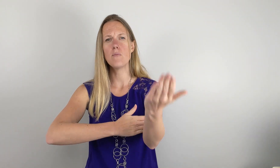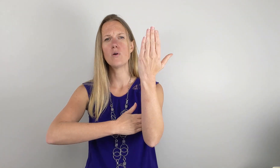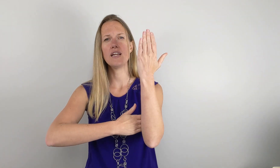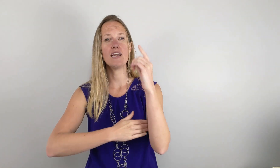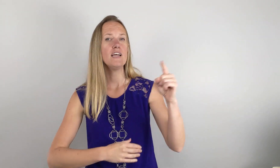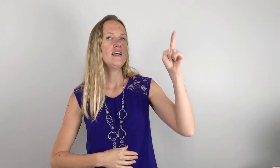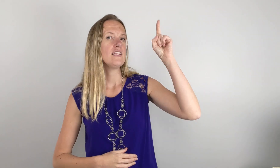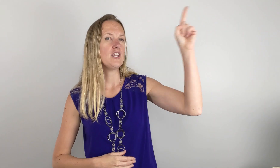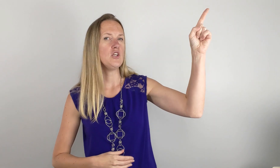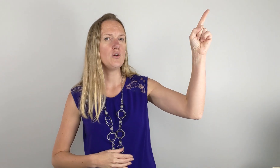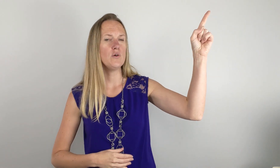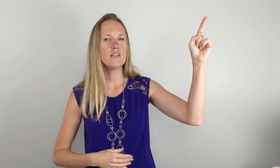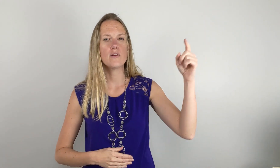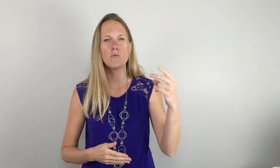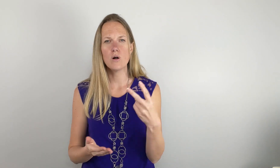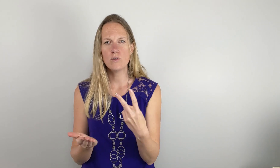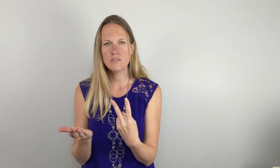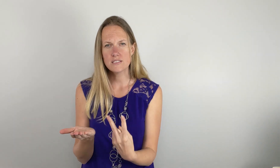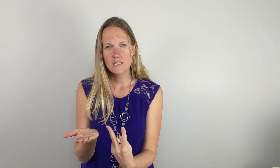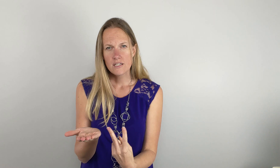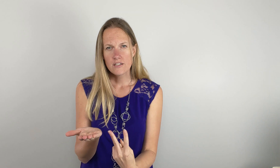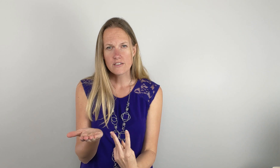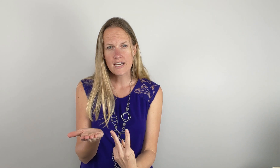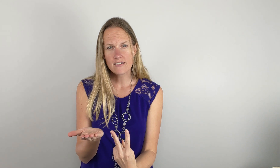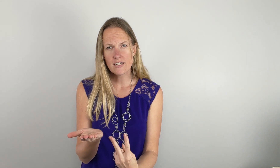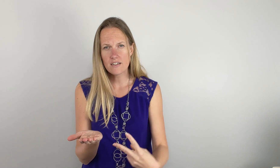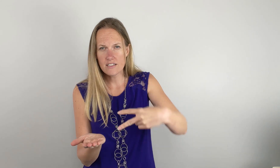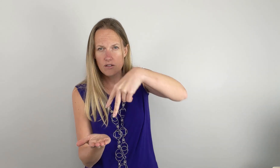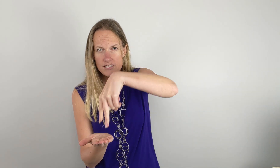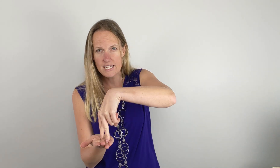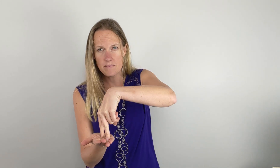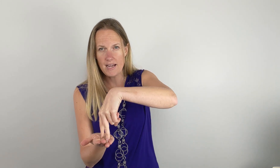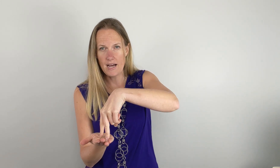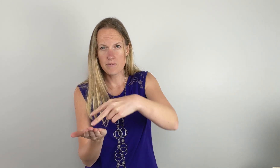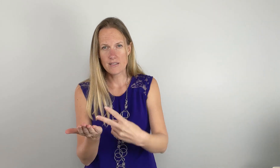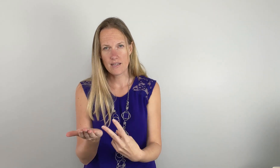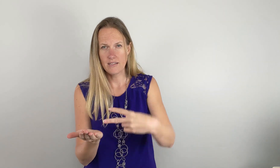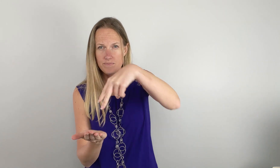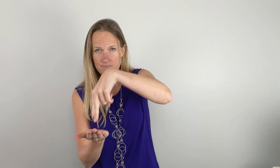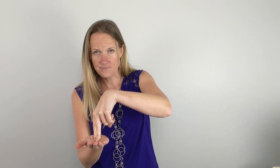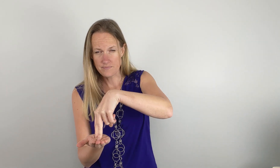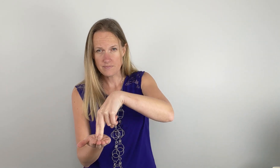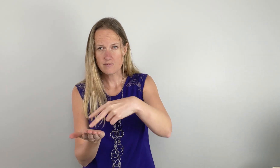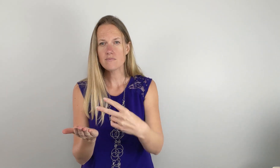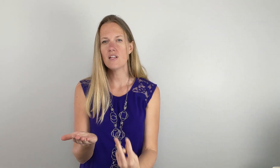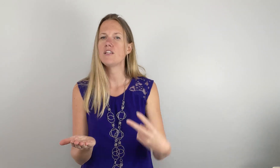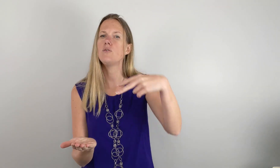morning that you and then rose. You're down here and then you stand back up. Okay and you